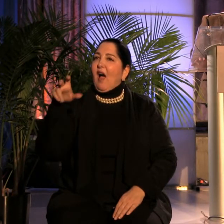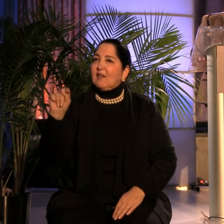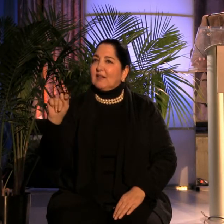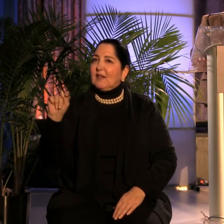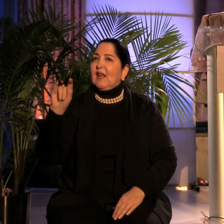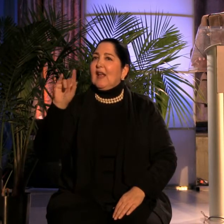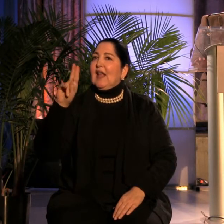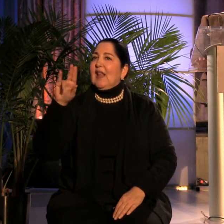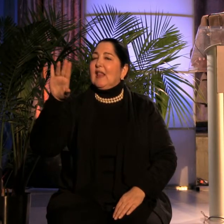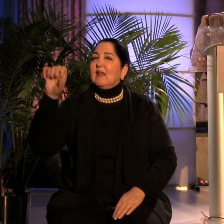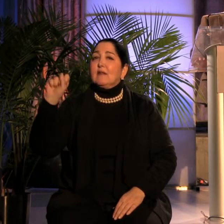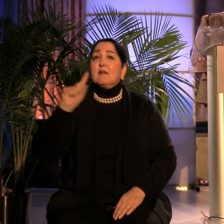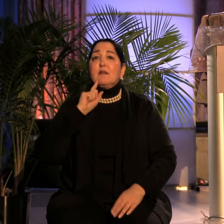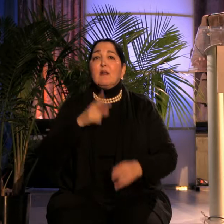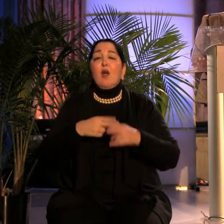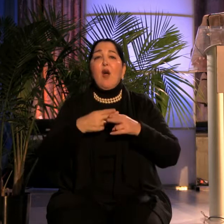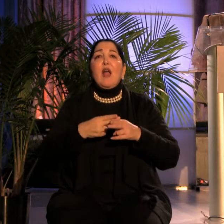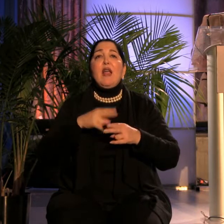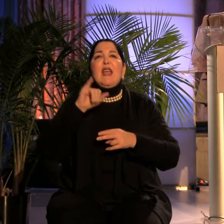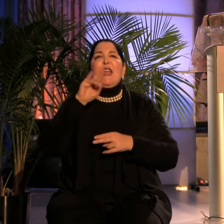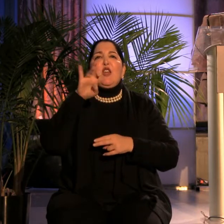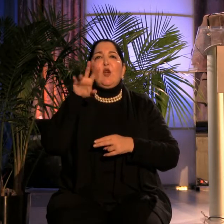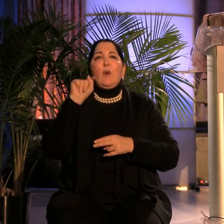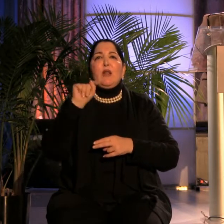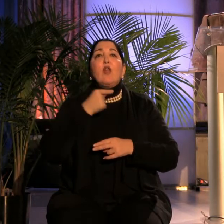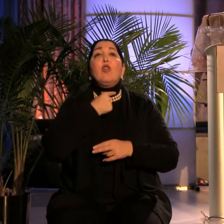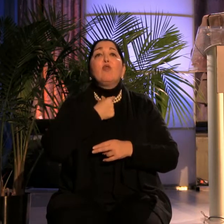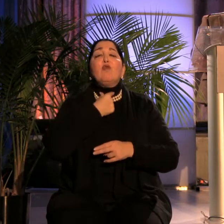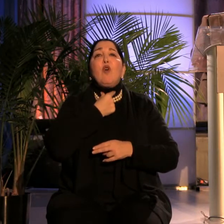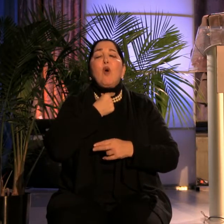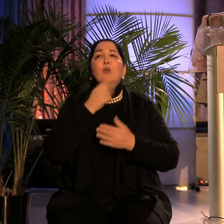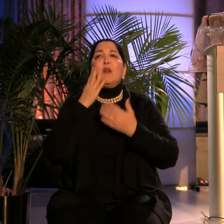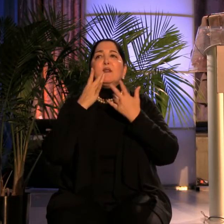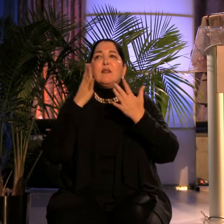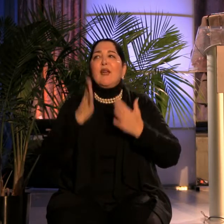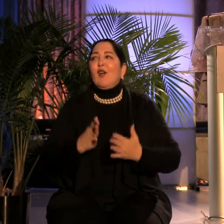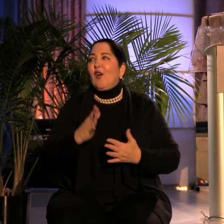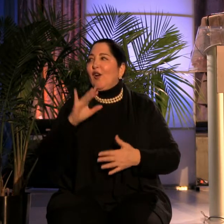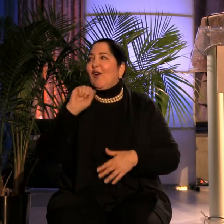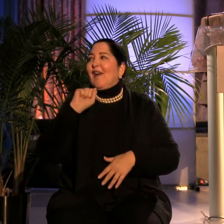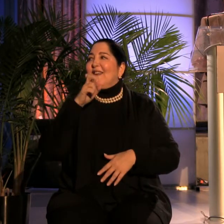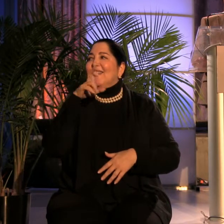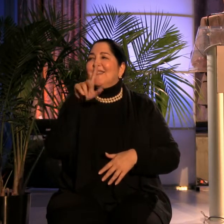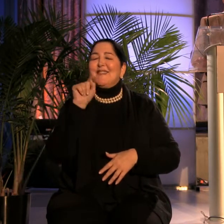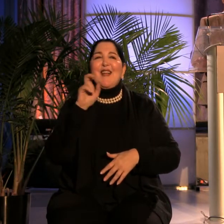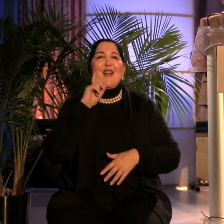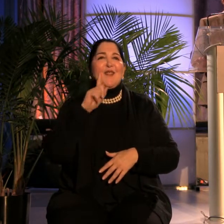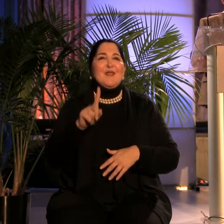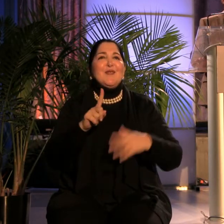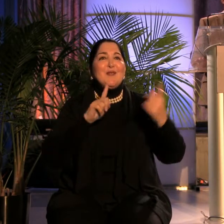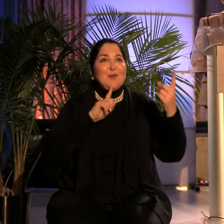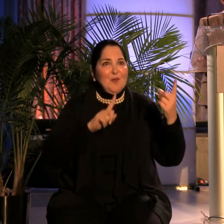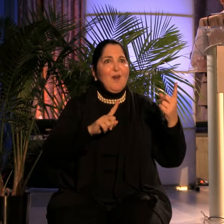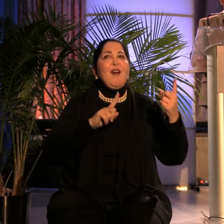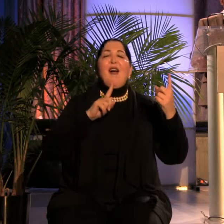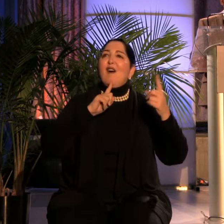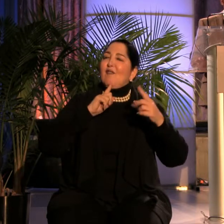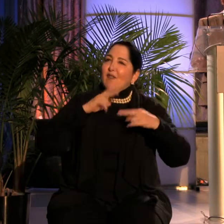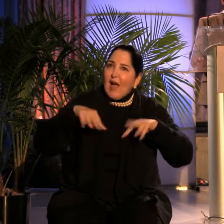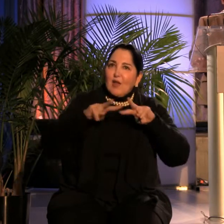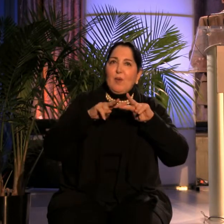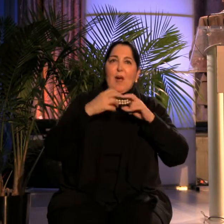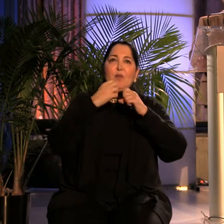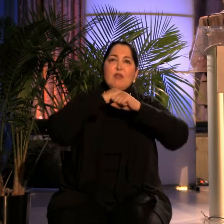throat singer, a style which well matches her talent with her commitment to protect and value the cultural roots of her native